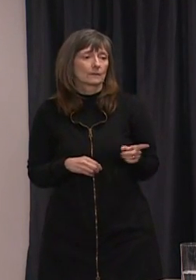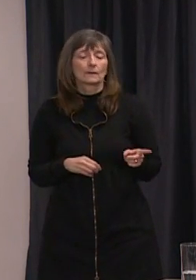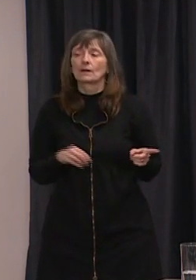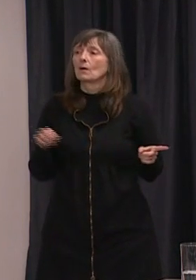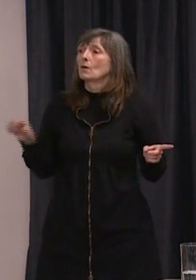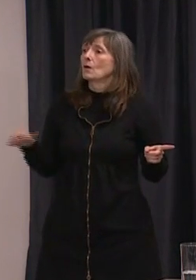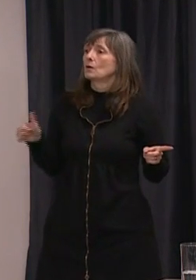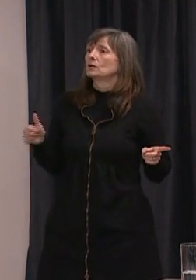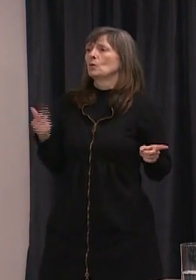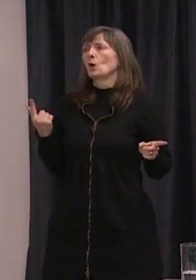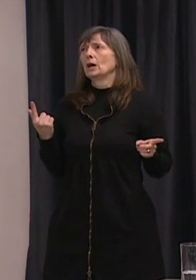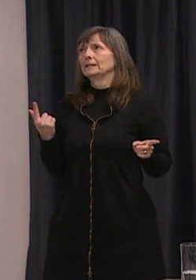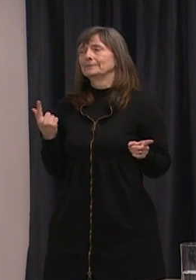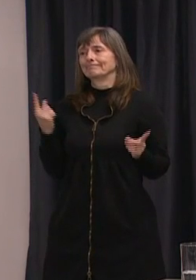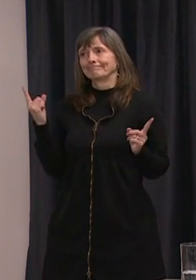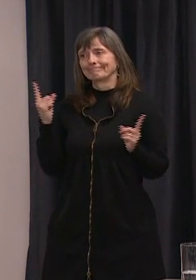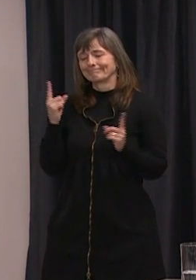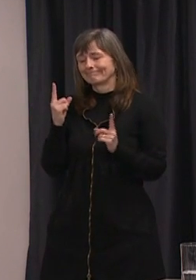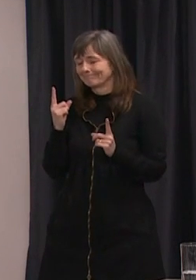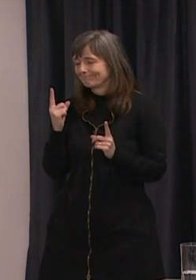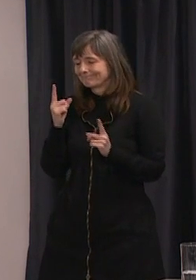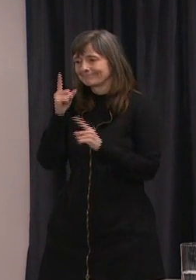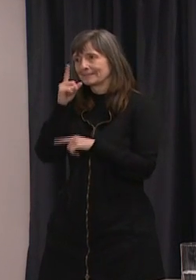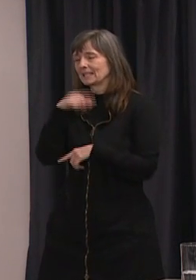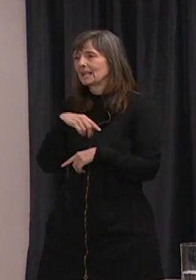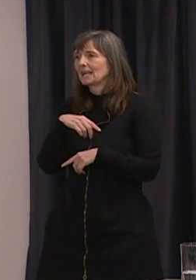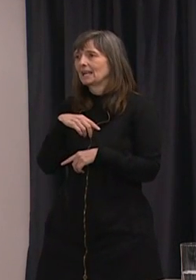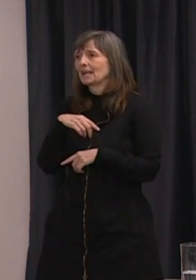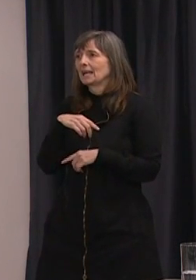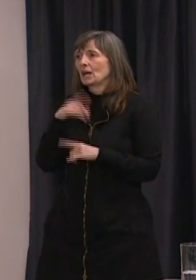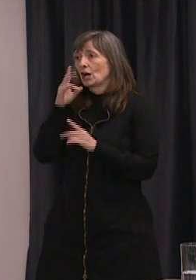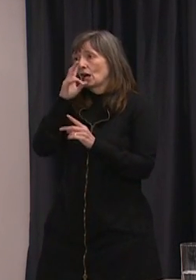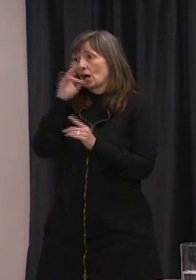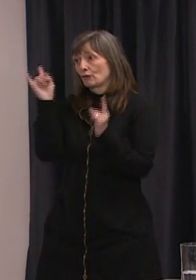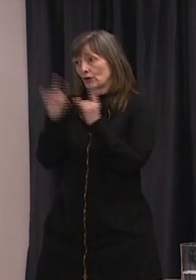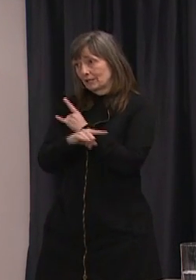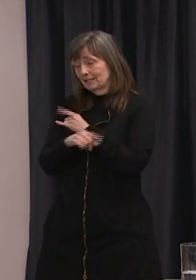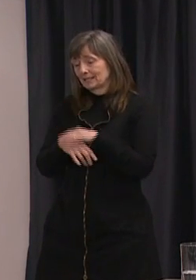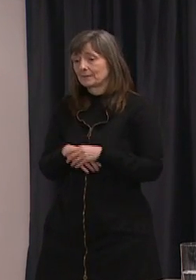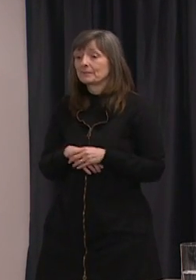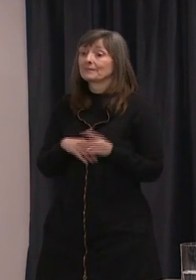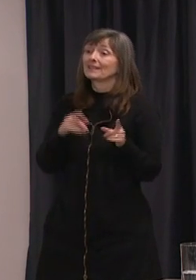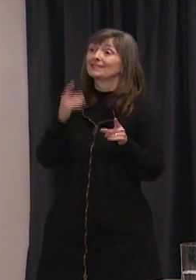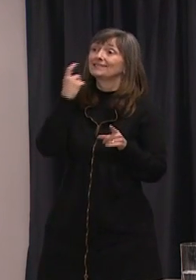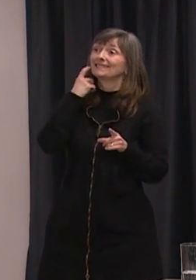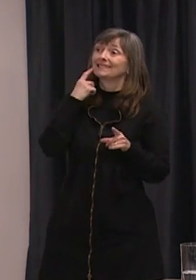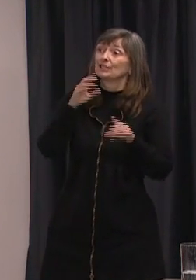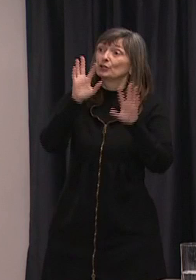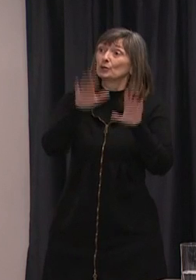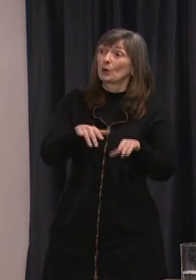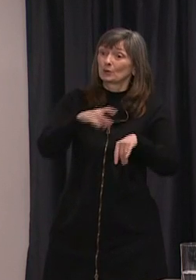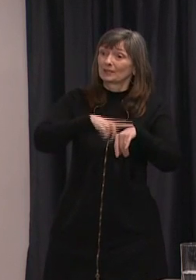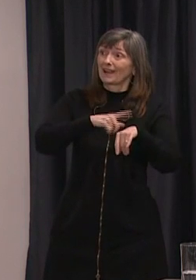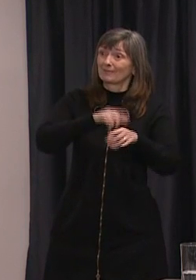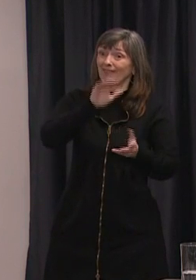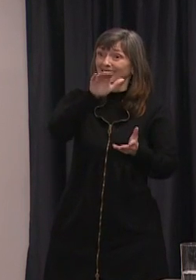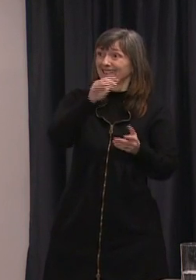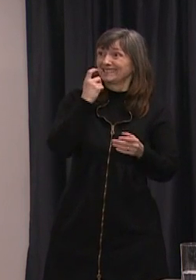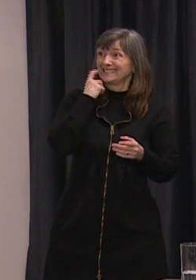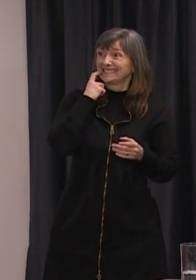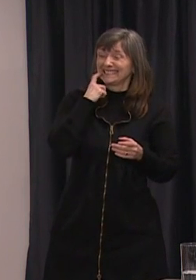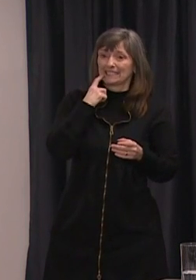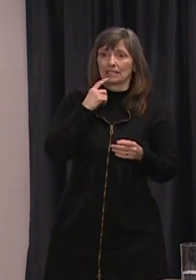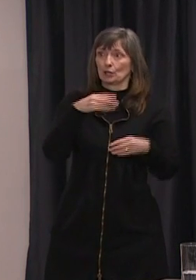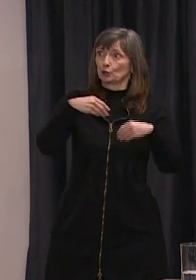one of the paradoxes is if you look at what happened during the storm event where shops were open for limited periods you saw the